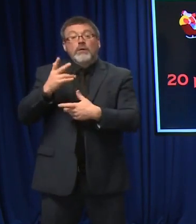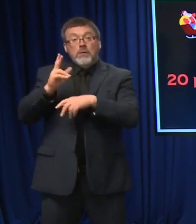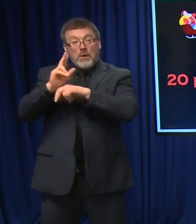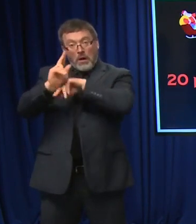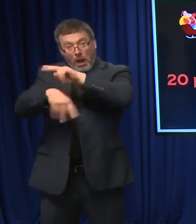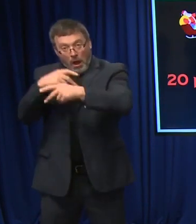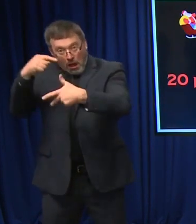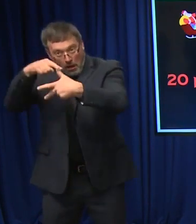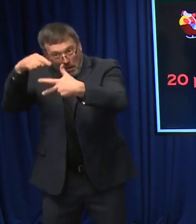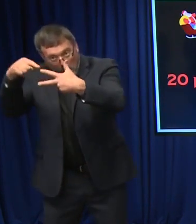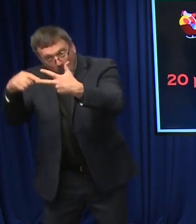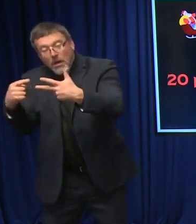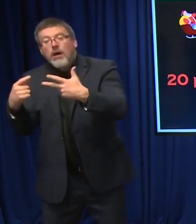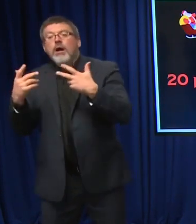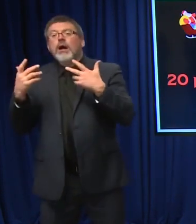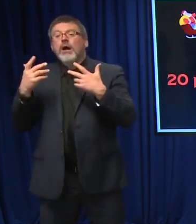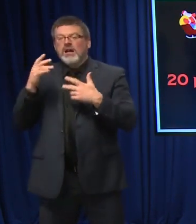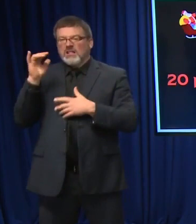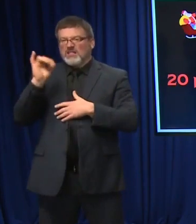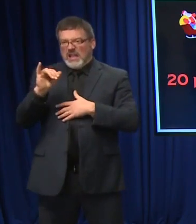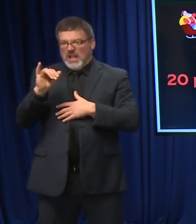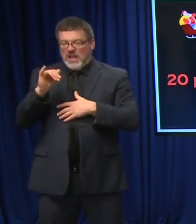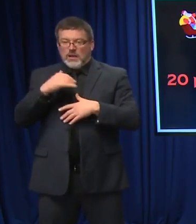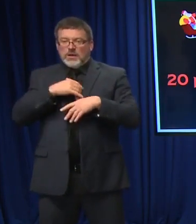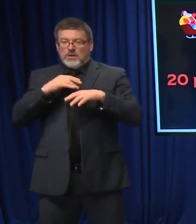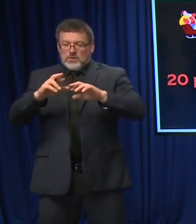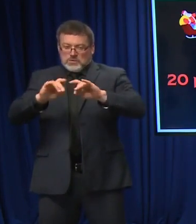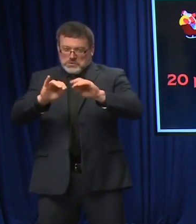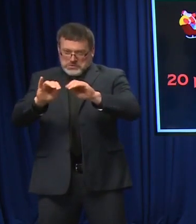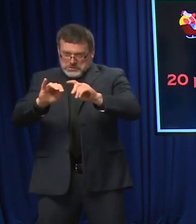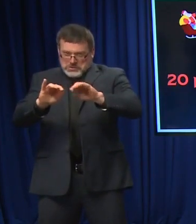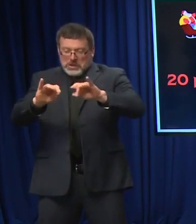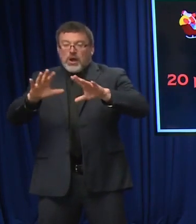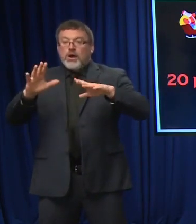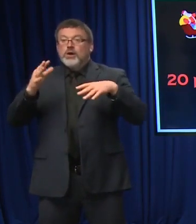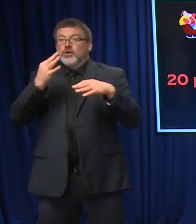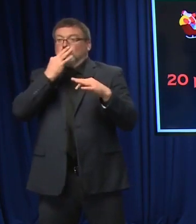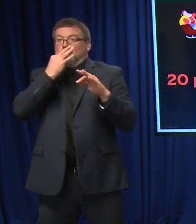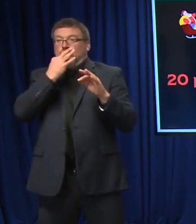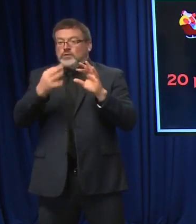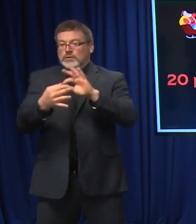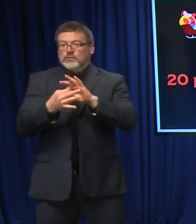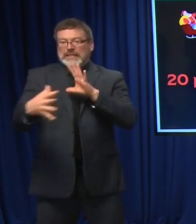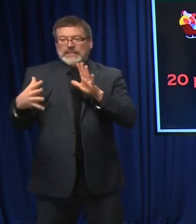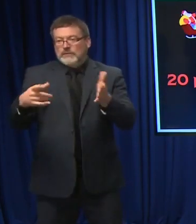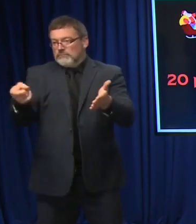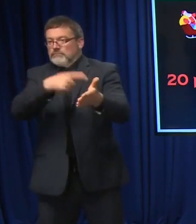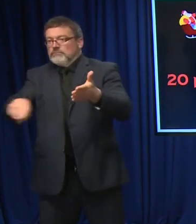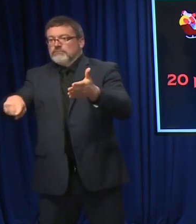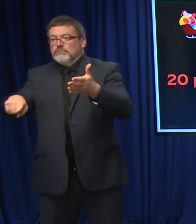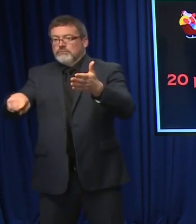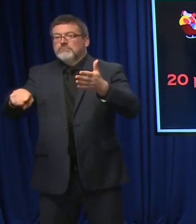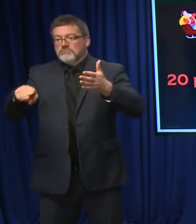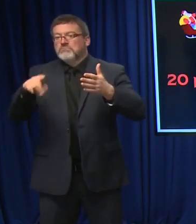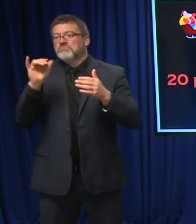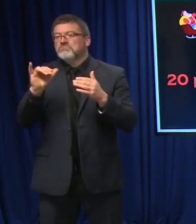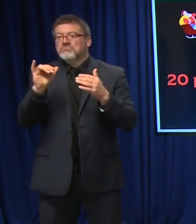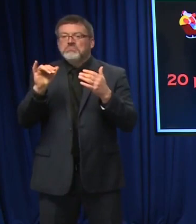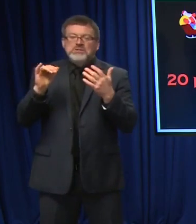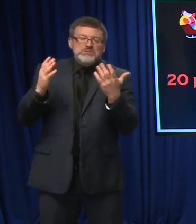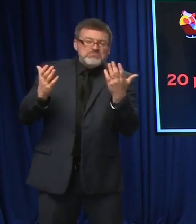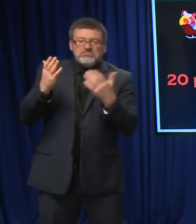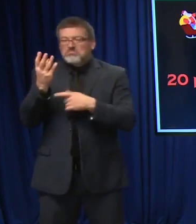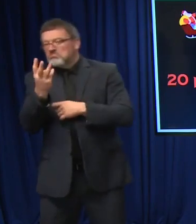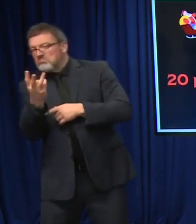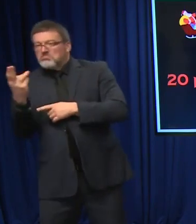We'll be setting all that up this week and early next week. That should be available for folks to go online and book your booster shot at